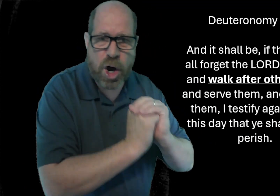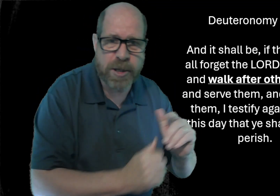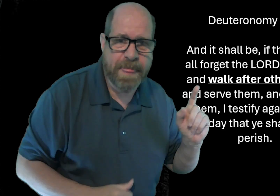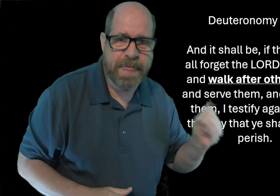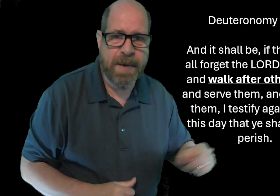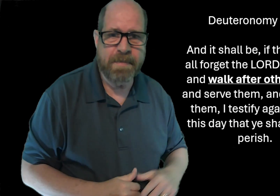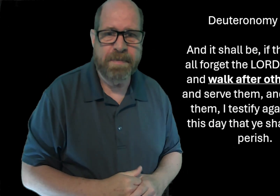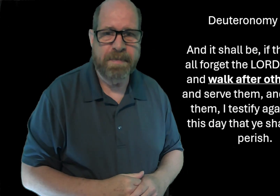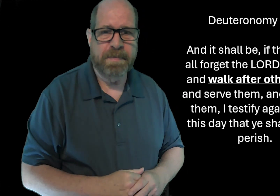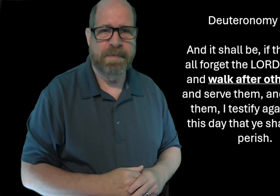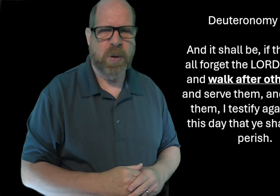worship false gods,